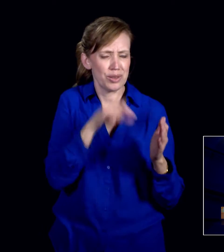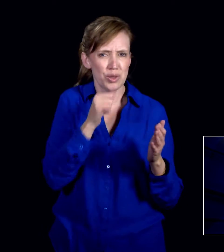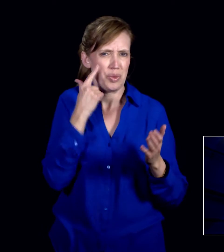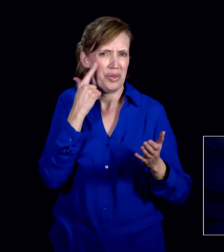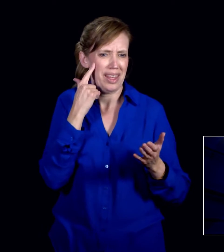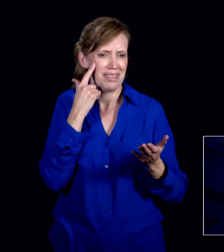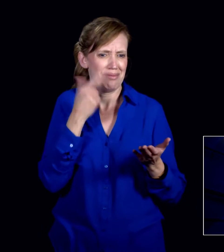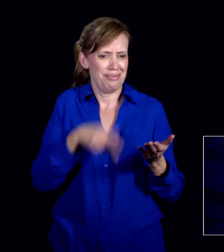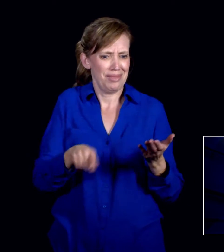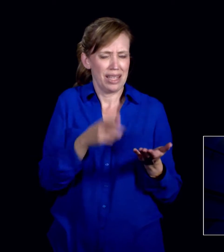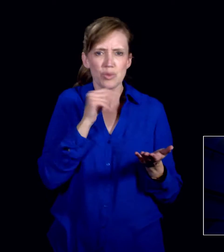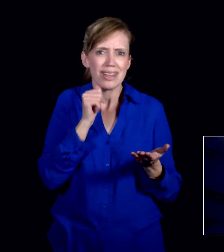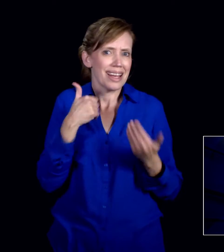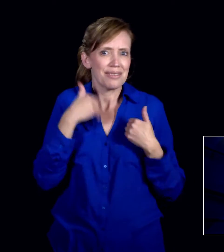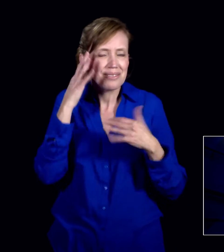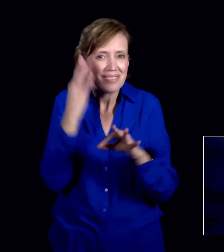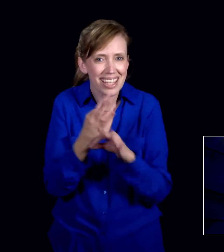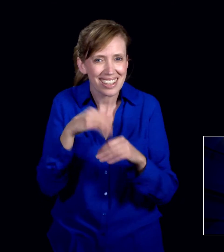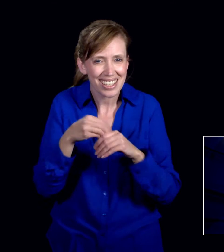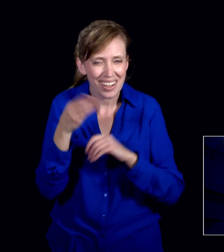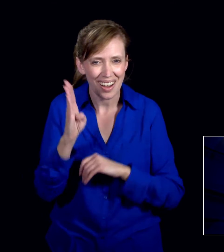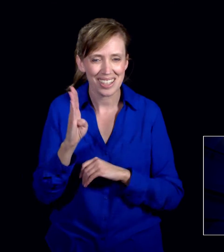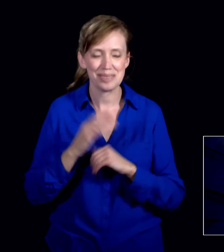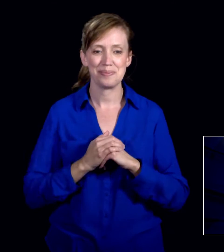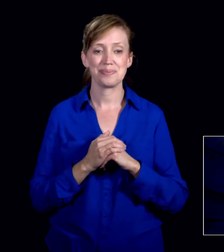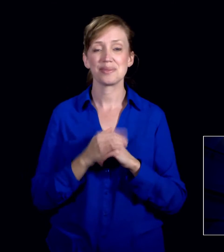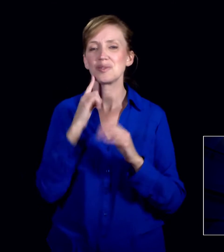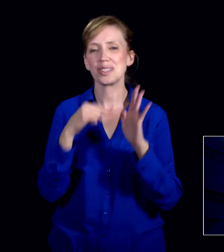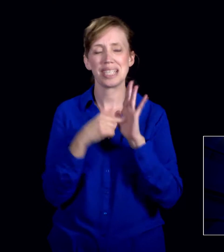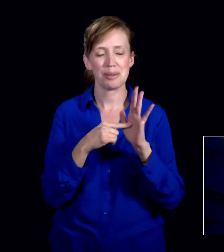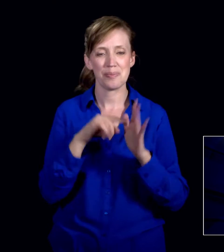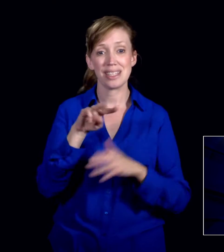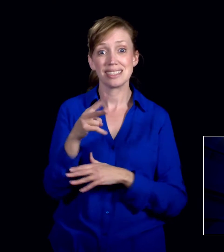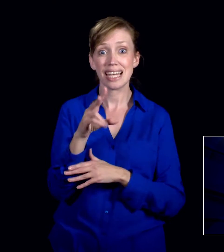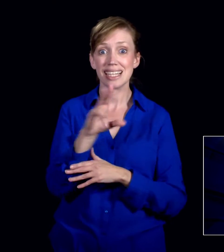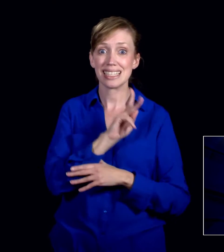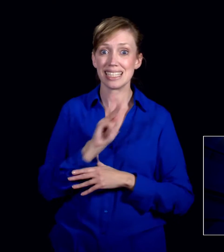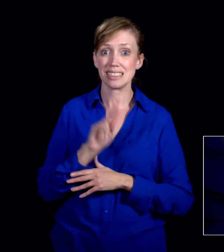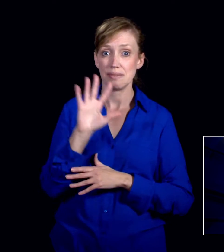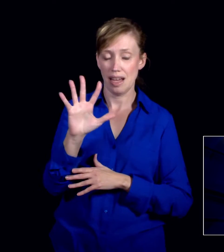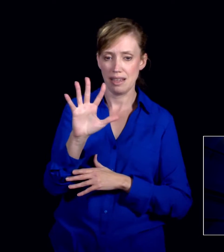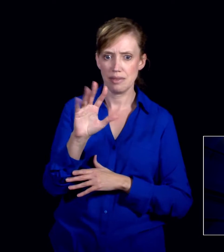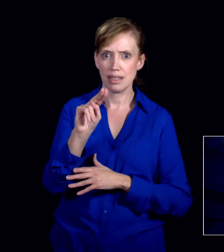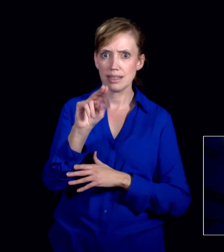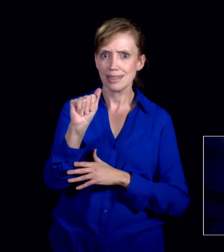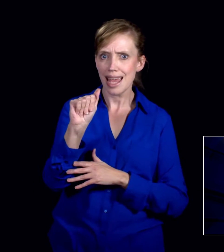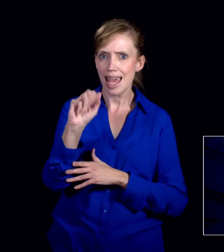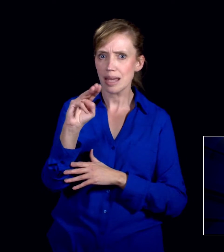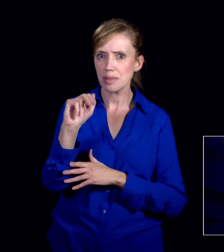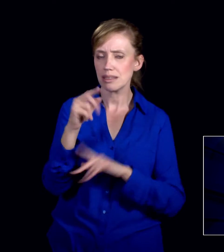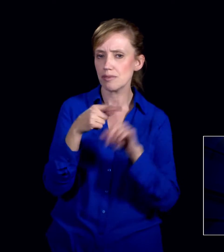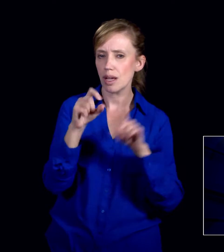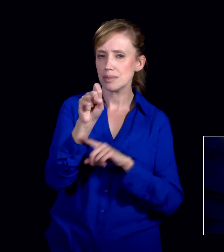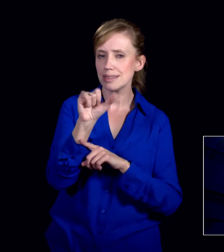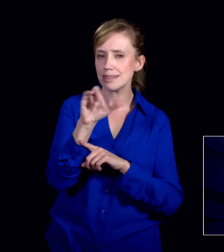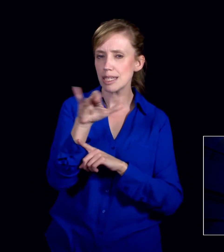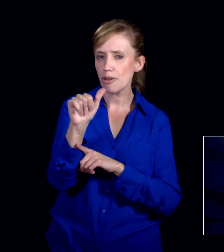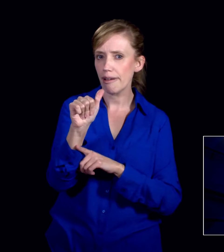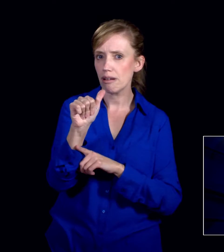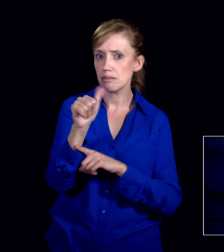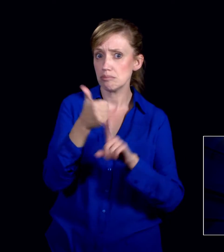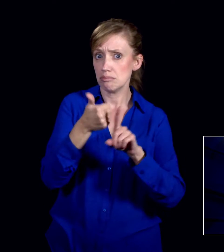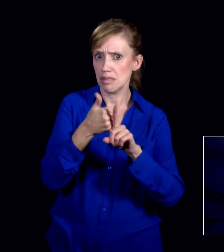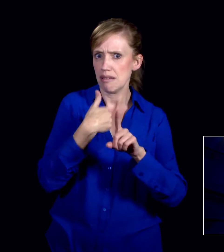demonstrated by those that you might expect to have faith in God. In 2 Kings 5, Naaman from Syria and a